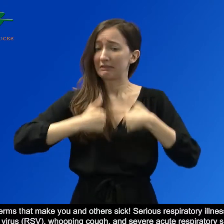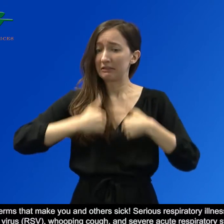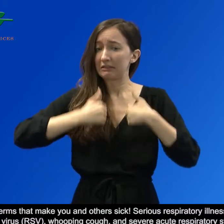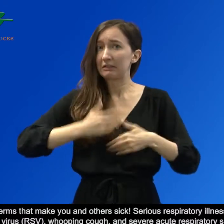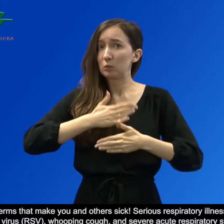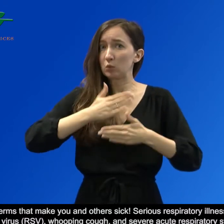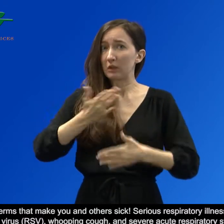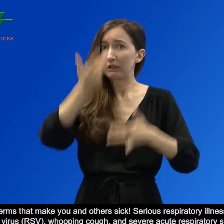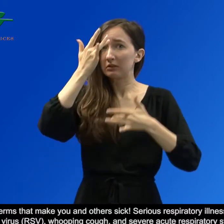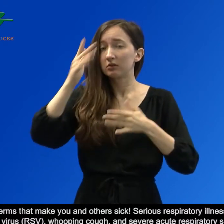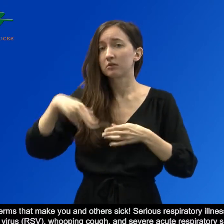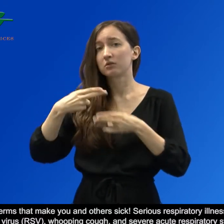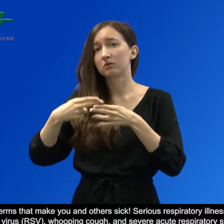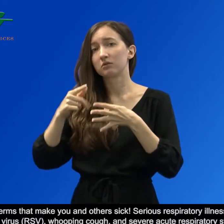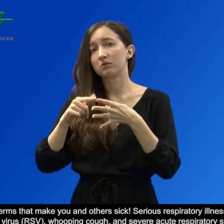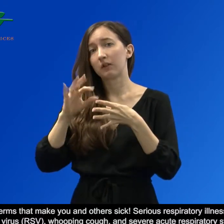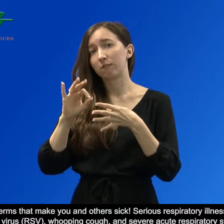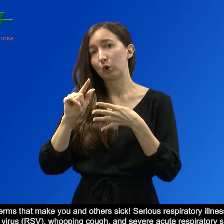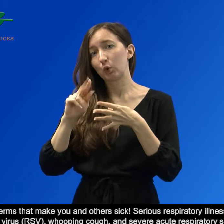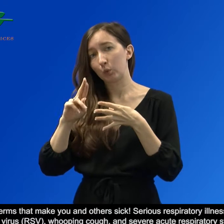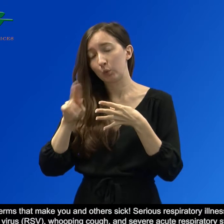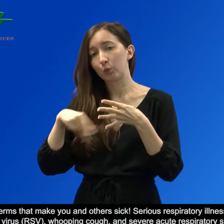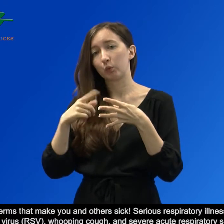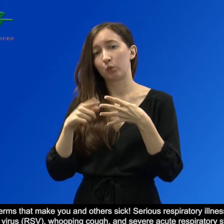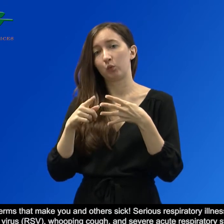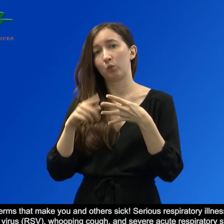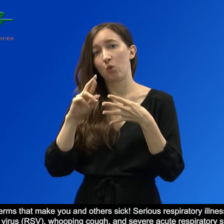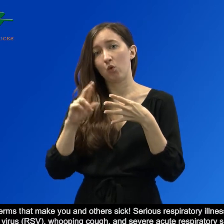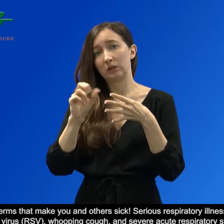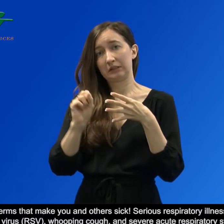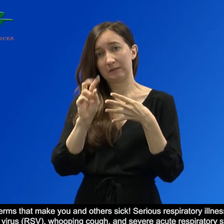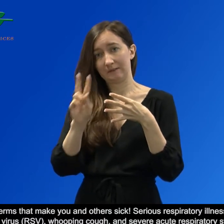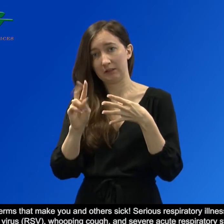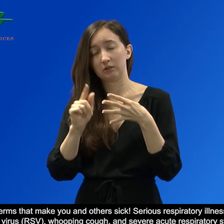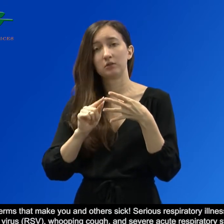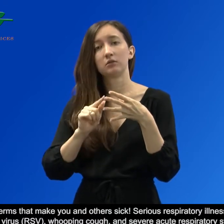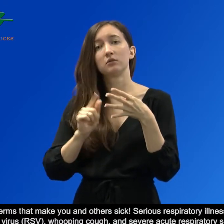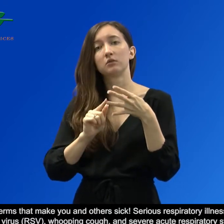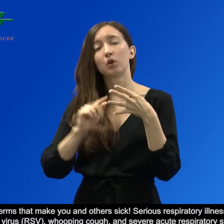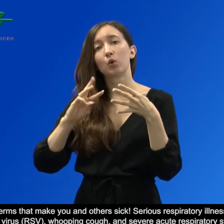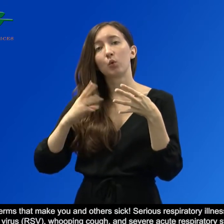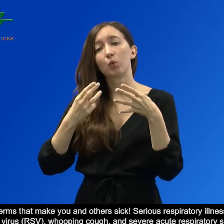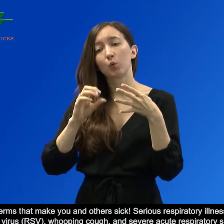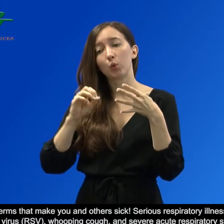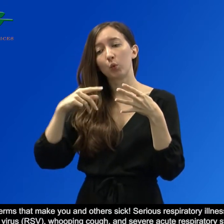influenza, respiratory synchal virus, RSV, whooping cough,